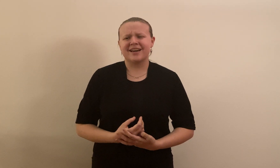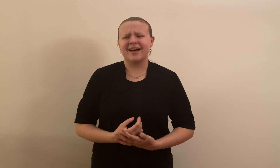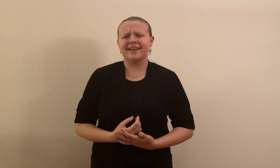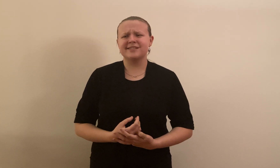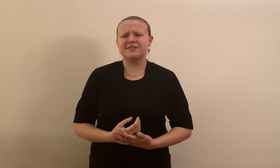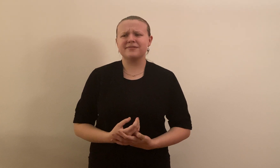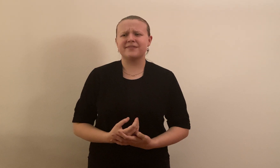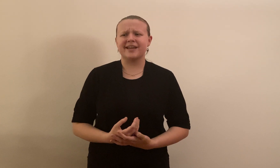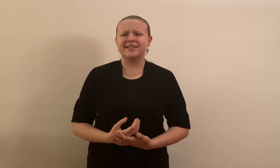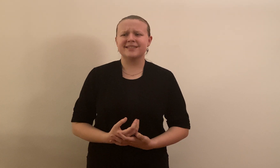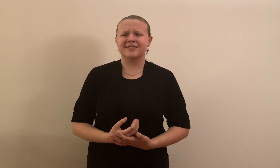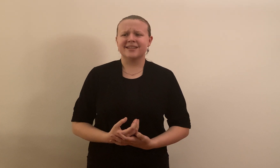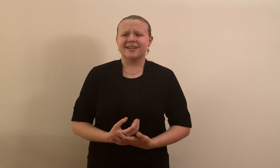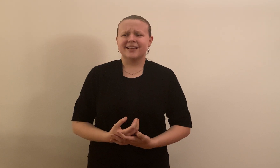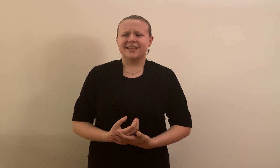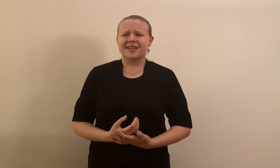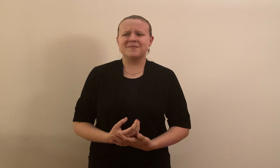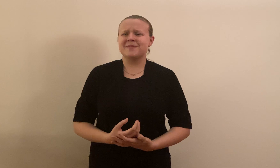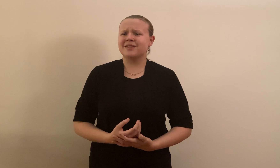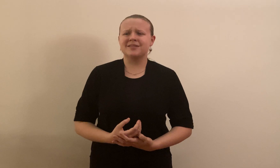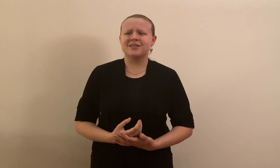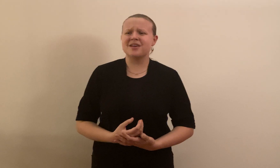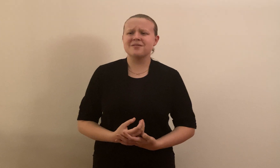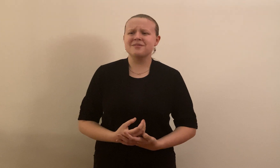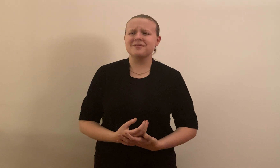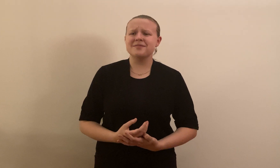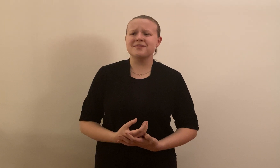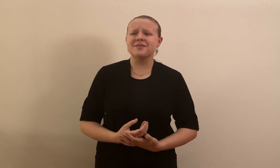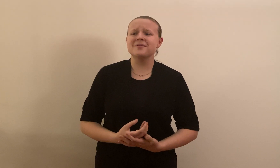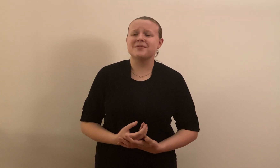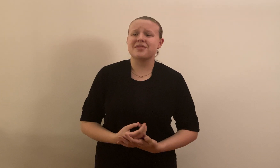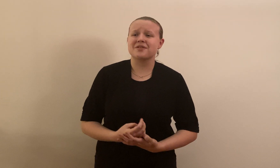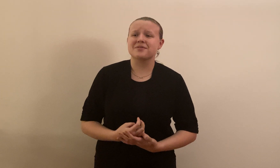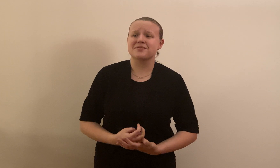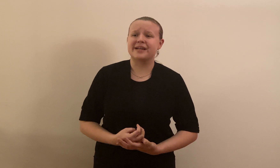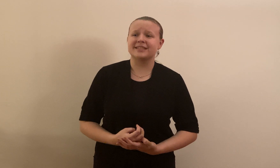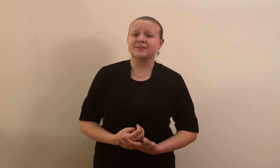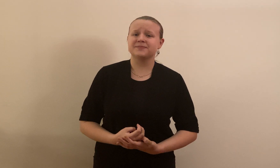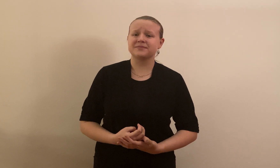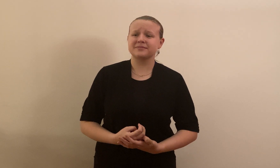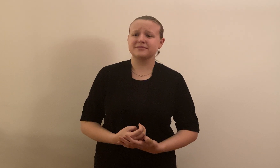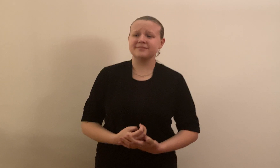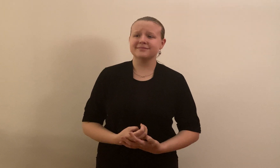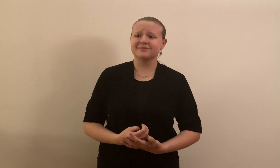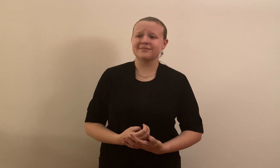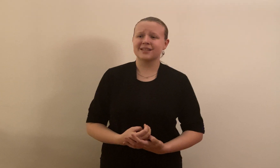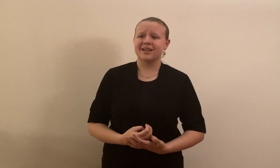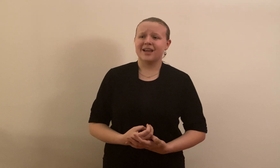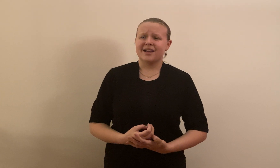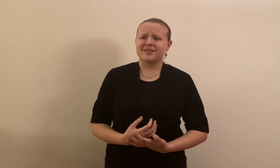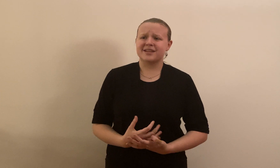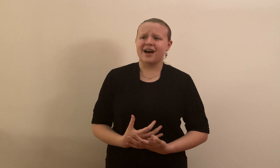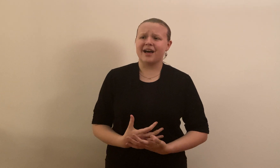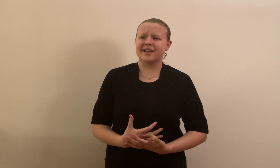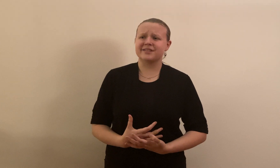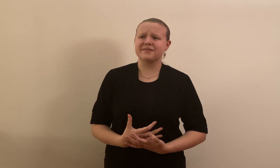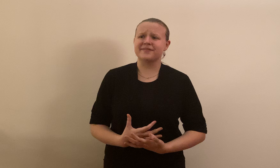kind of face That melts you with a grin The kind of